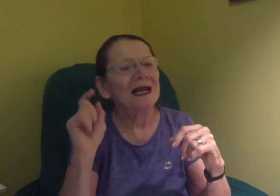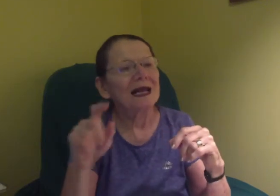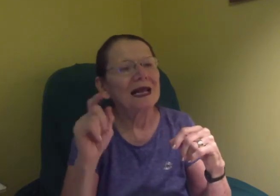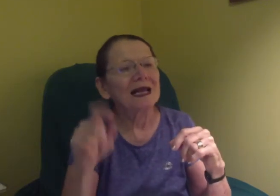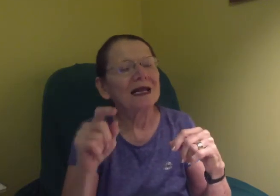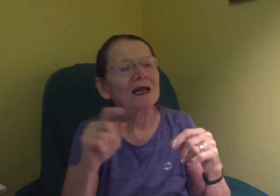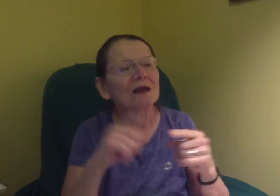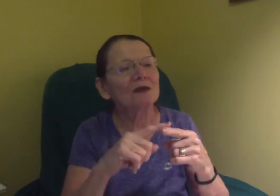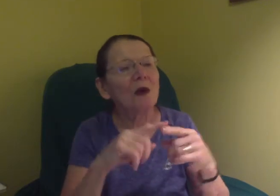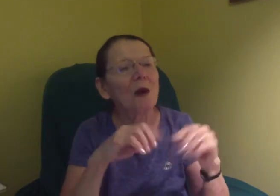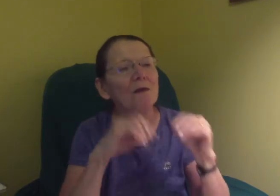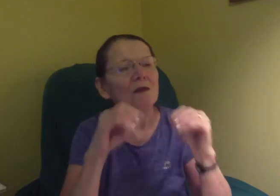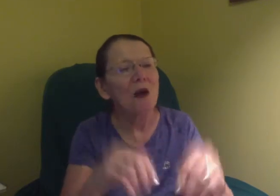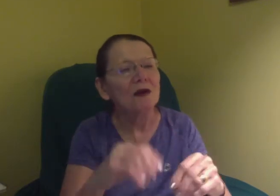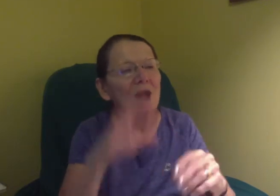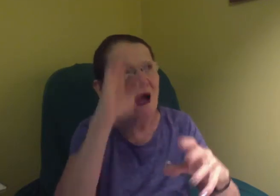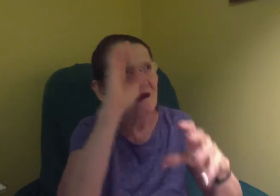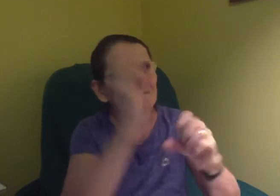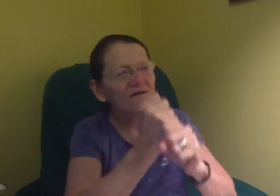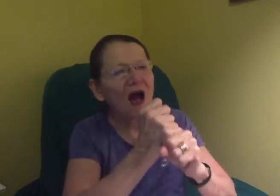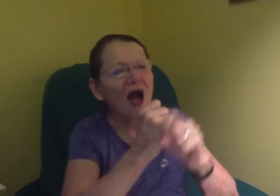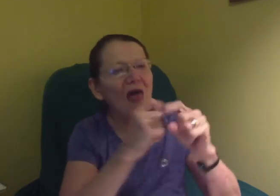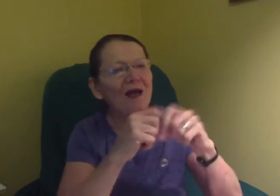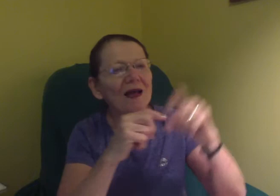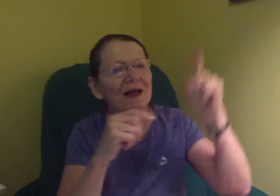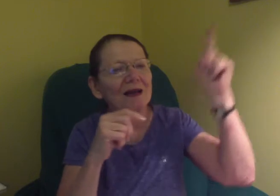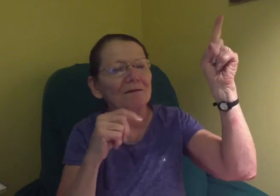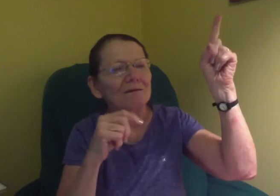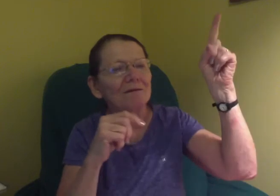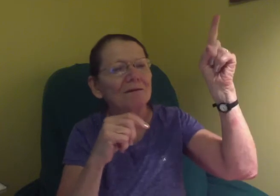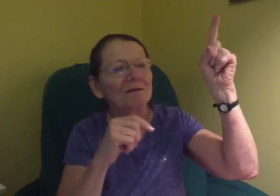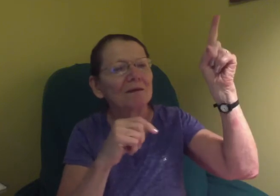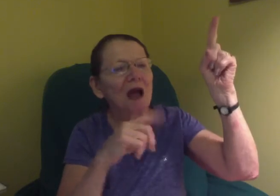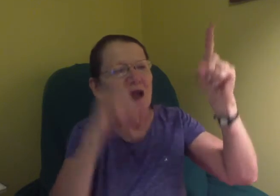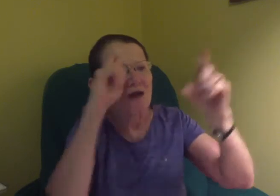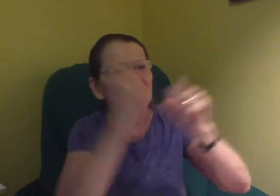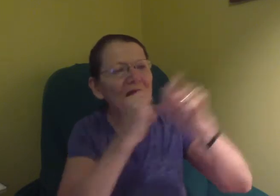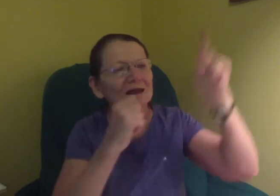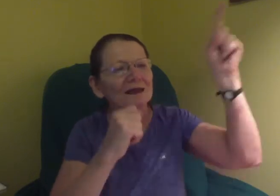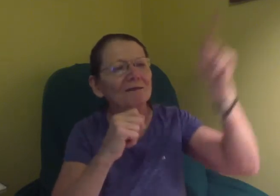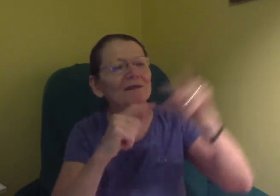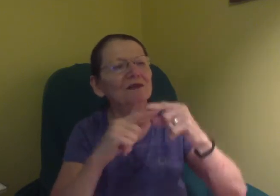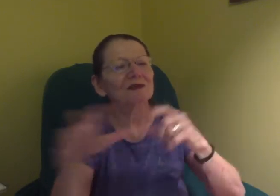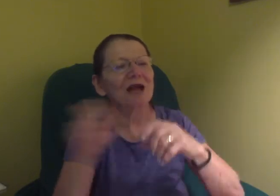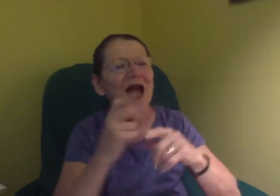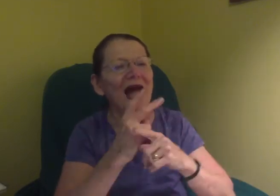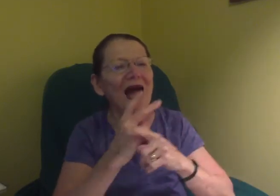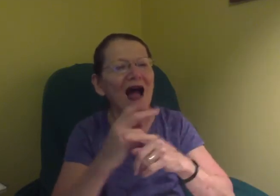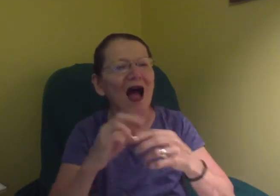my God. I don't to the